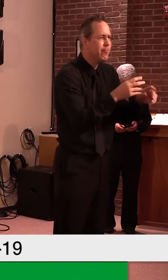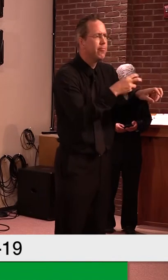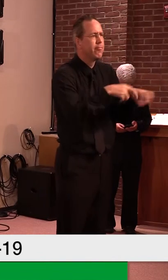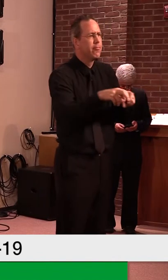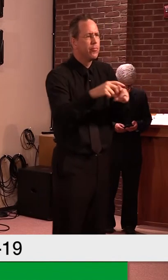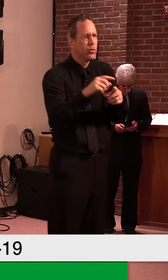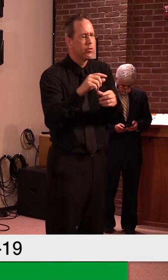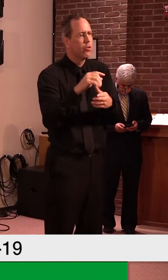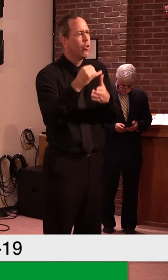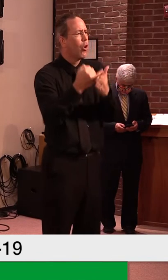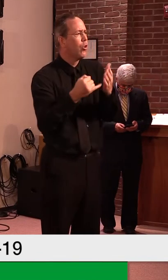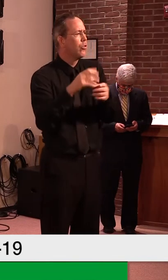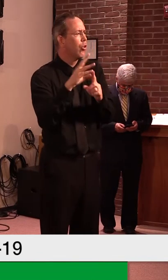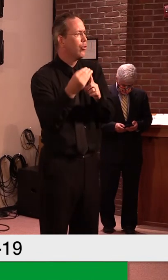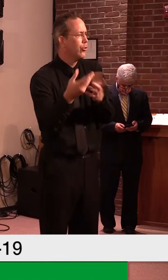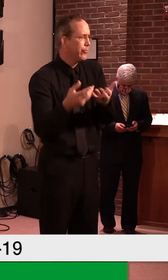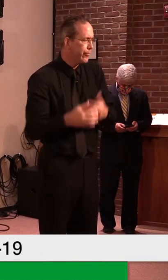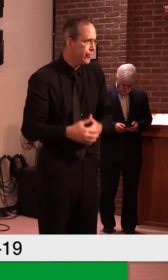Okay. Thank you.